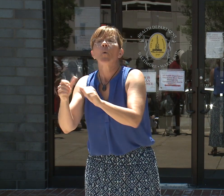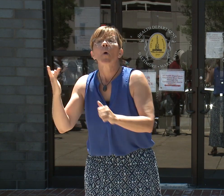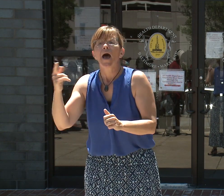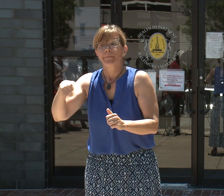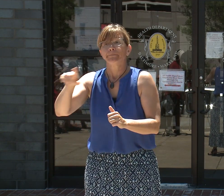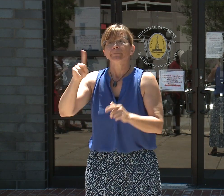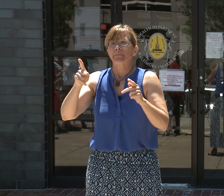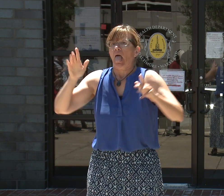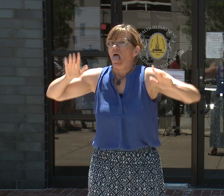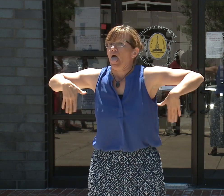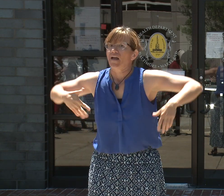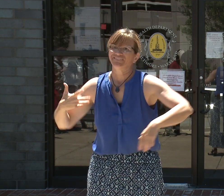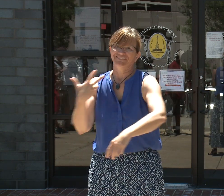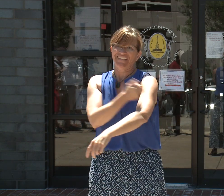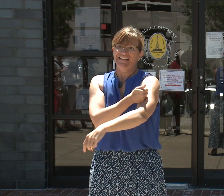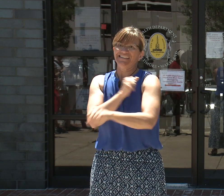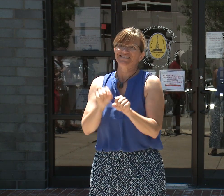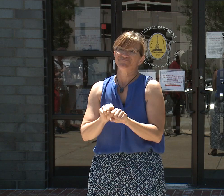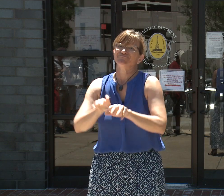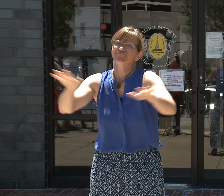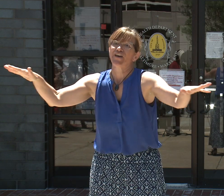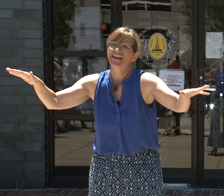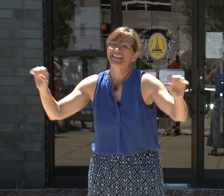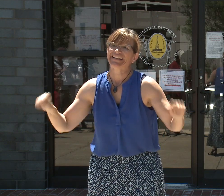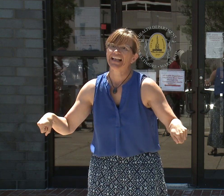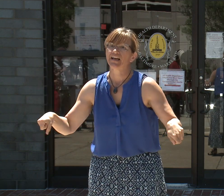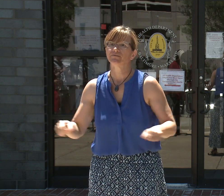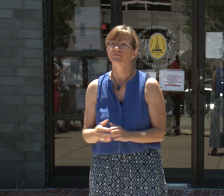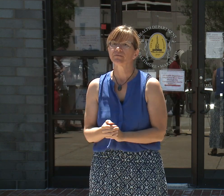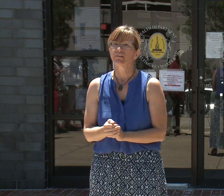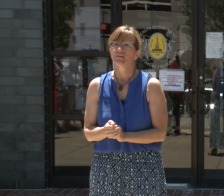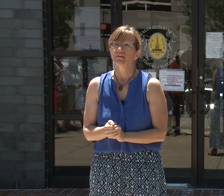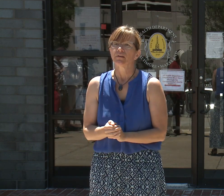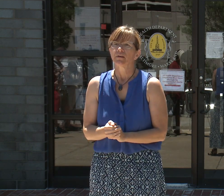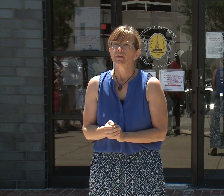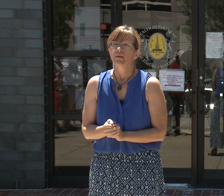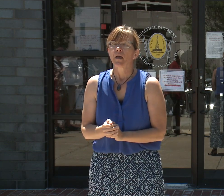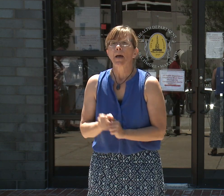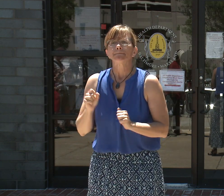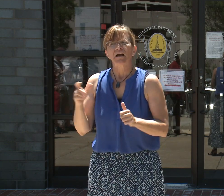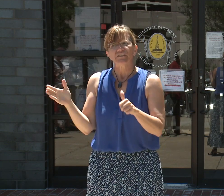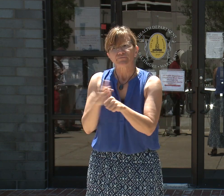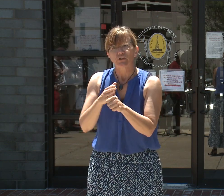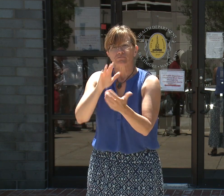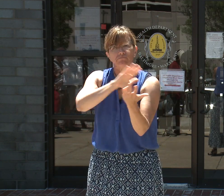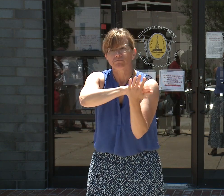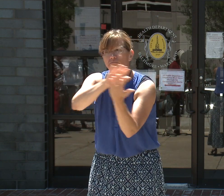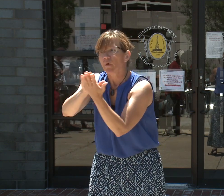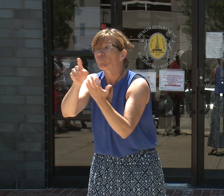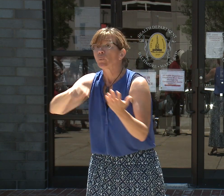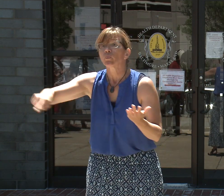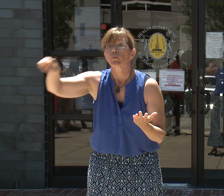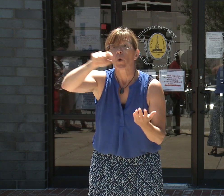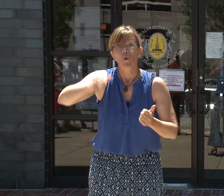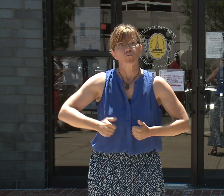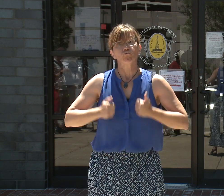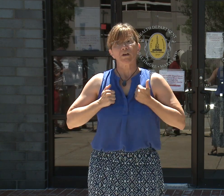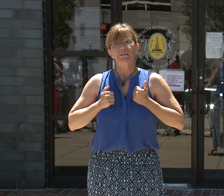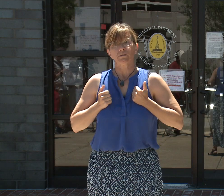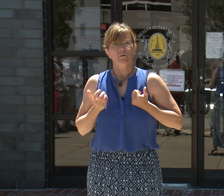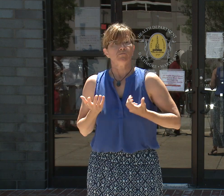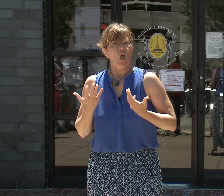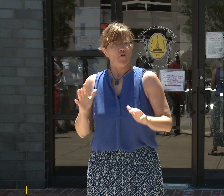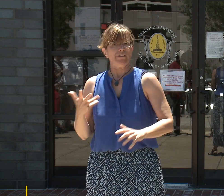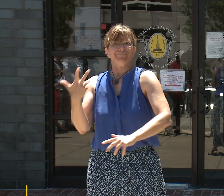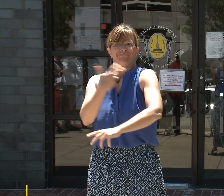I'd like to take a moment and acknowledge all of the city residents that have already been vaccinated. On behalf of all of us at the health department,